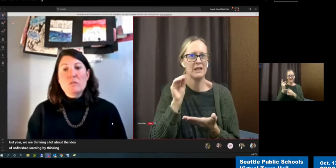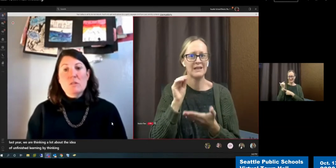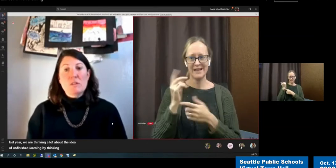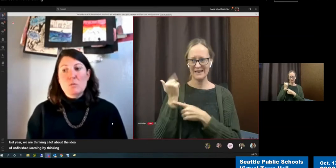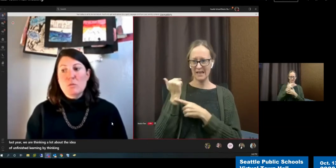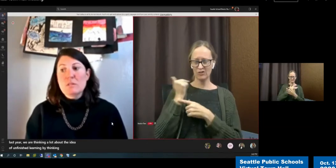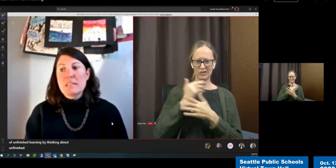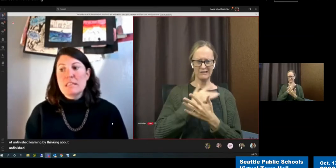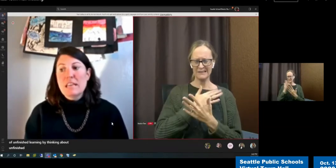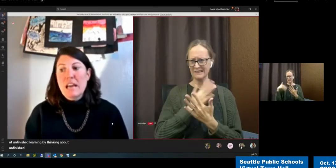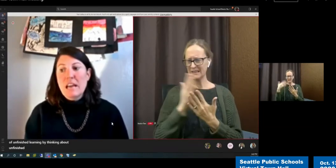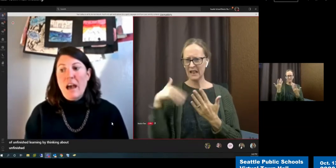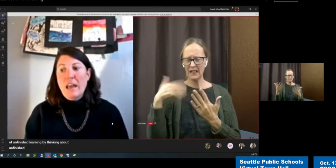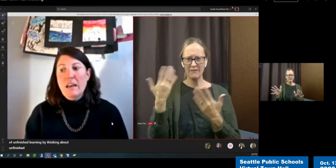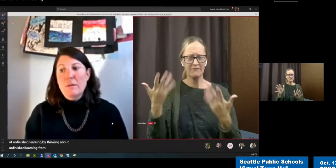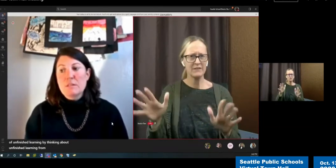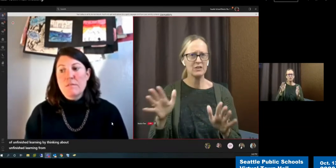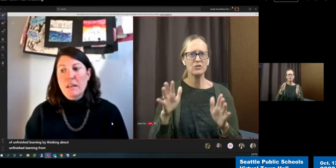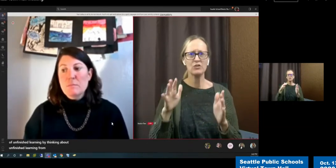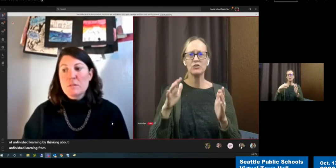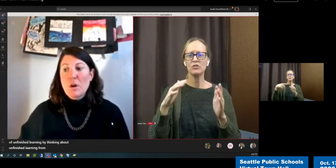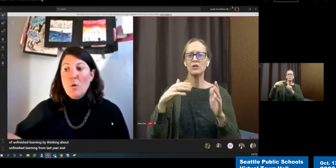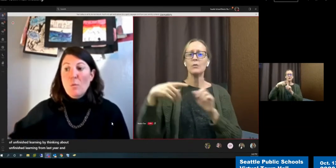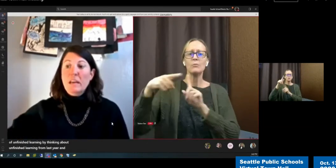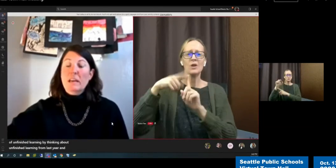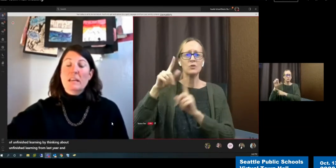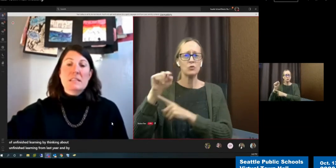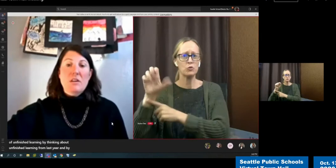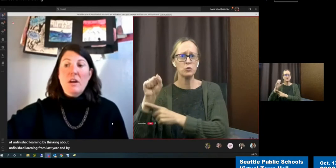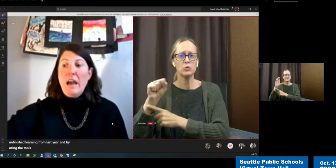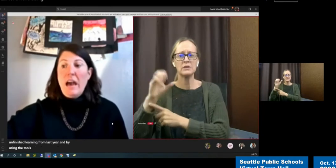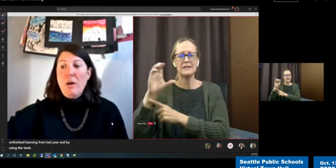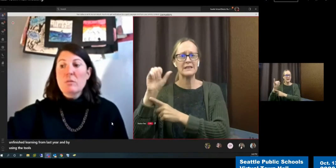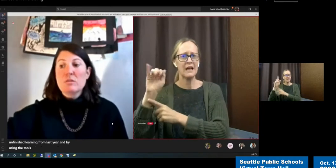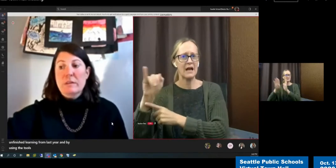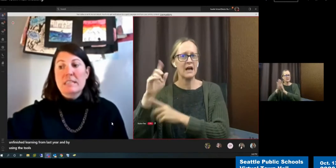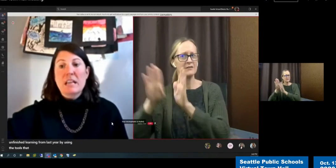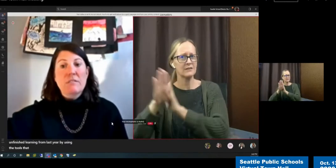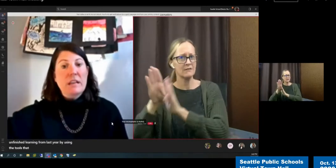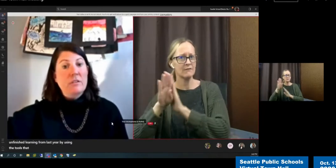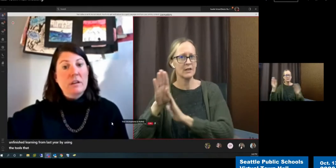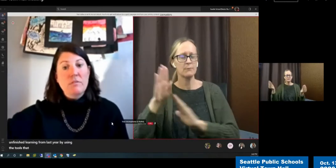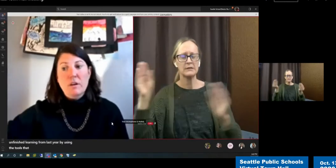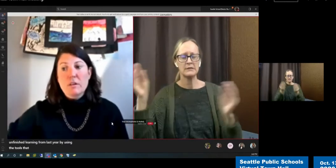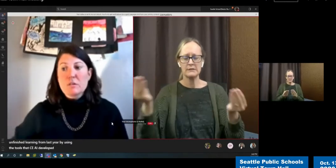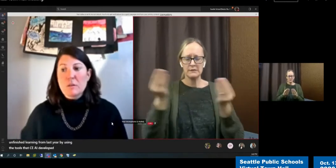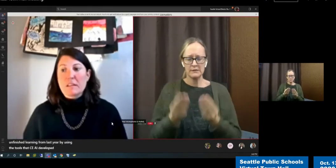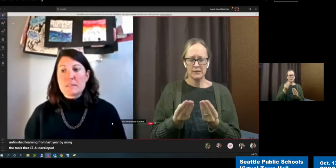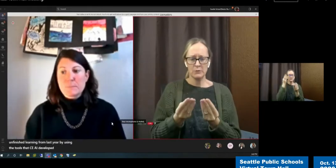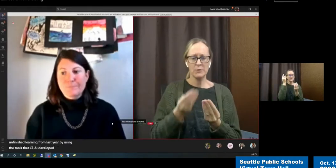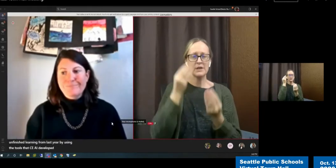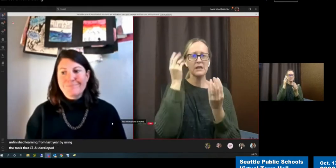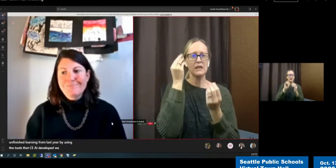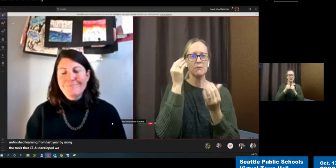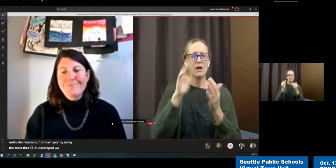by using the tools that CAI developed, we can consider how to accelerate learning for our students.